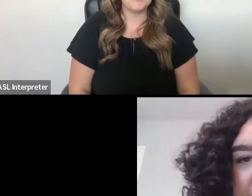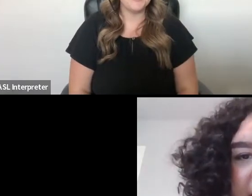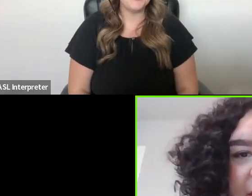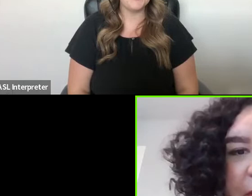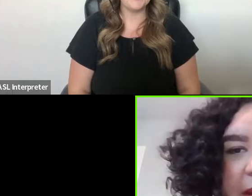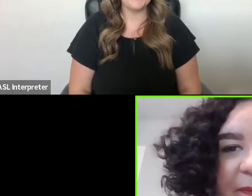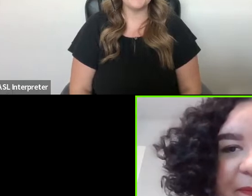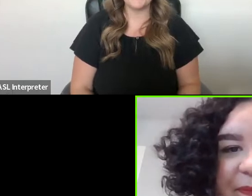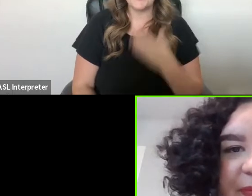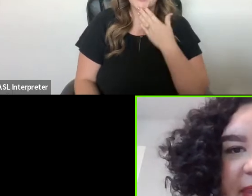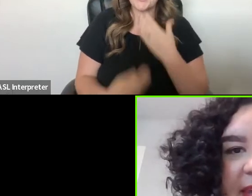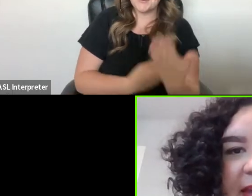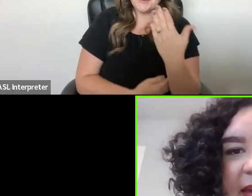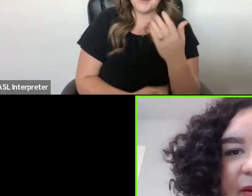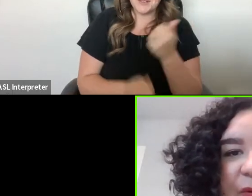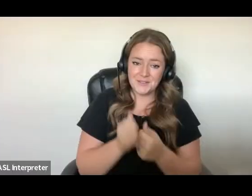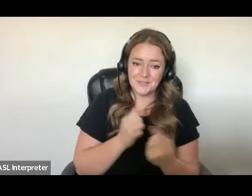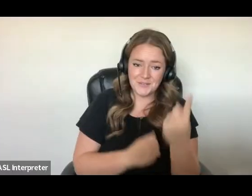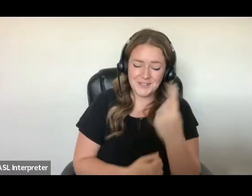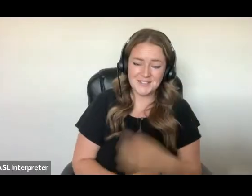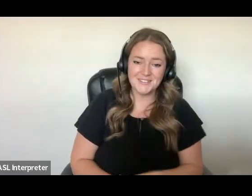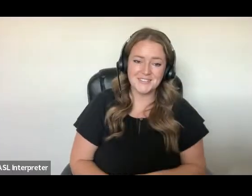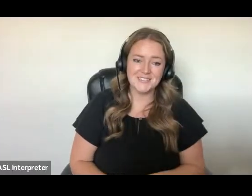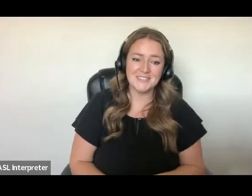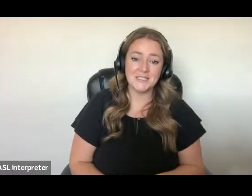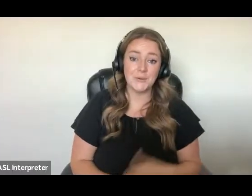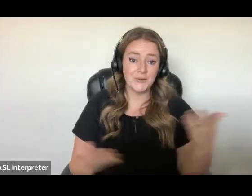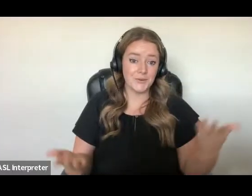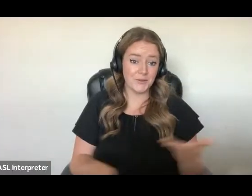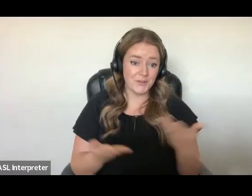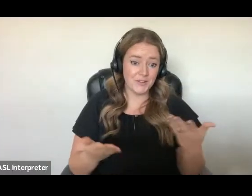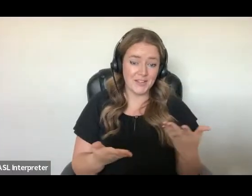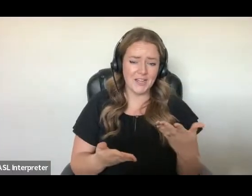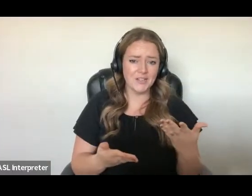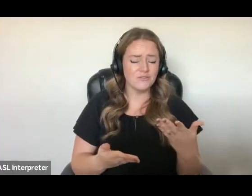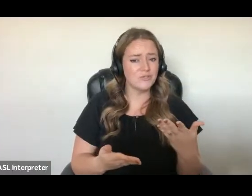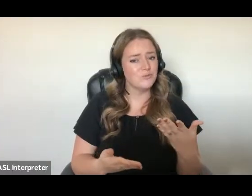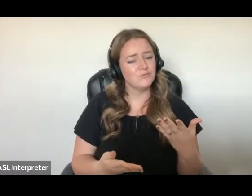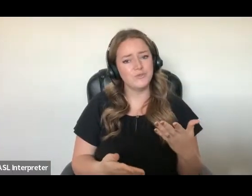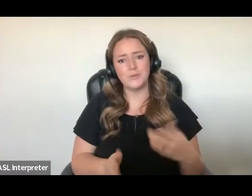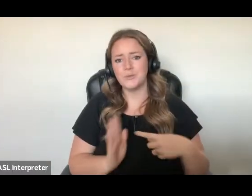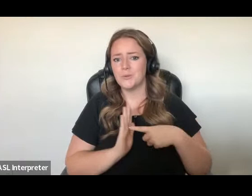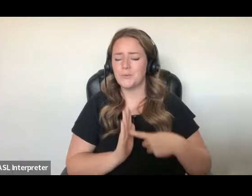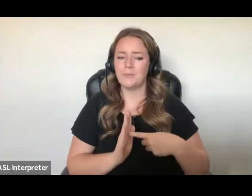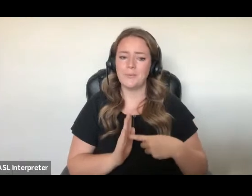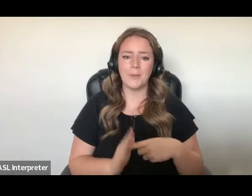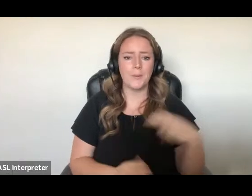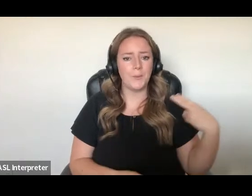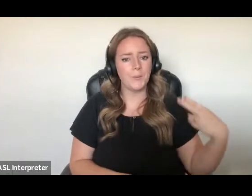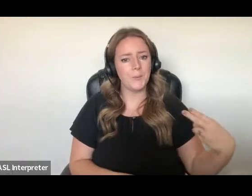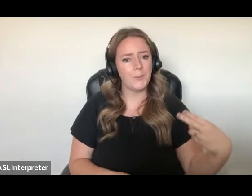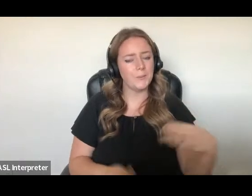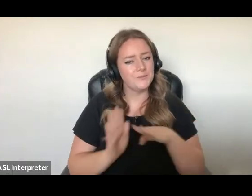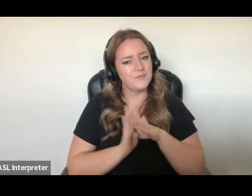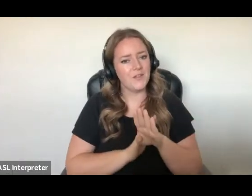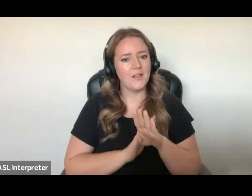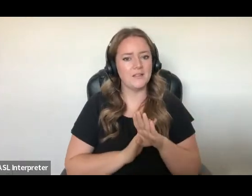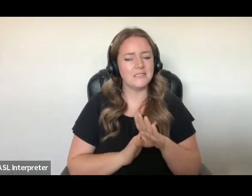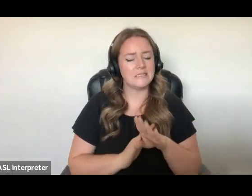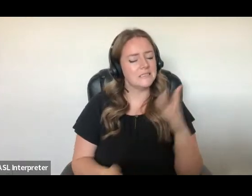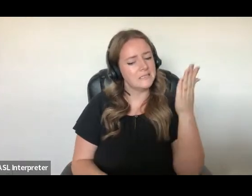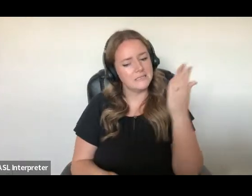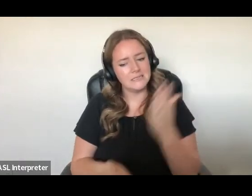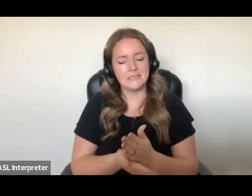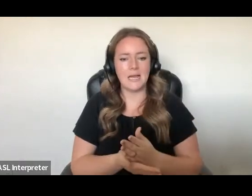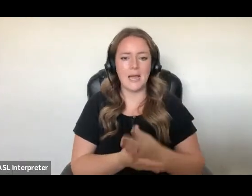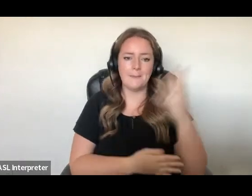Good morning, everyone. We are here today to mark a historic development in the journey to abolish immigration detention in